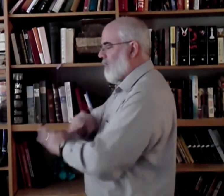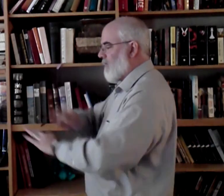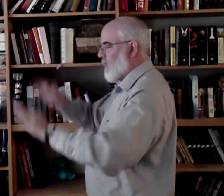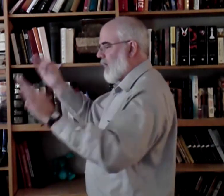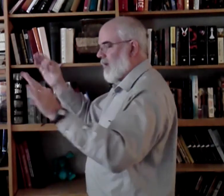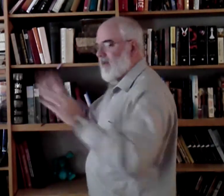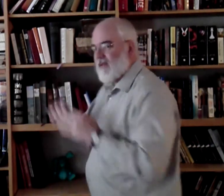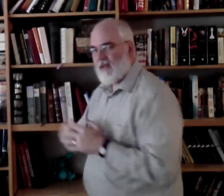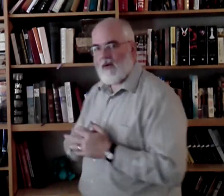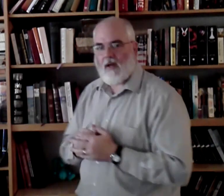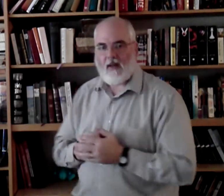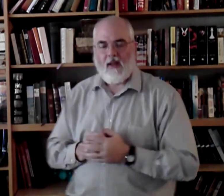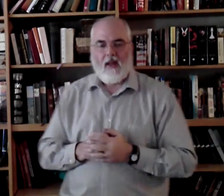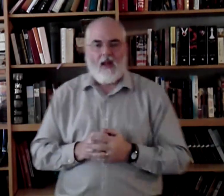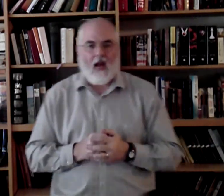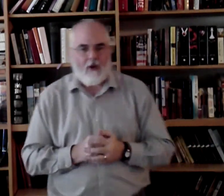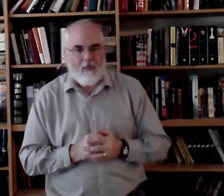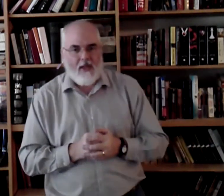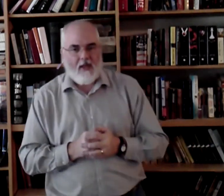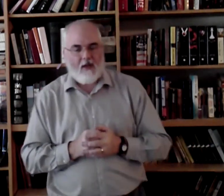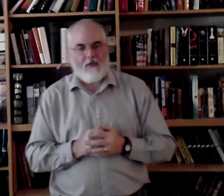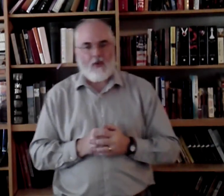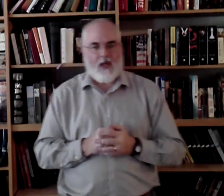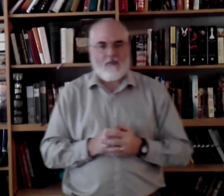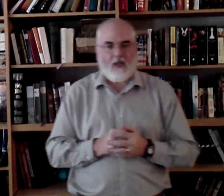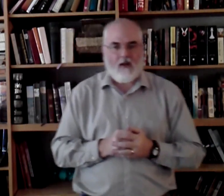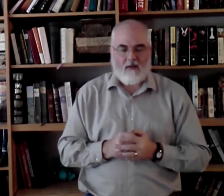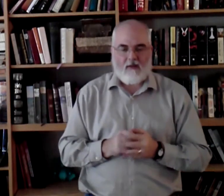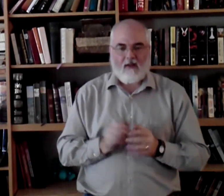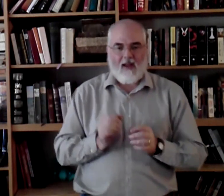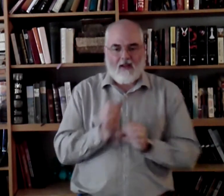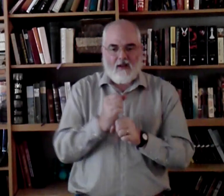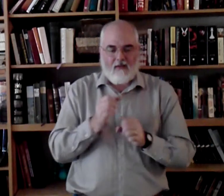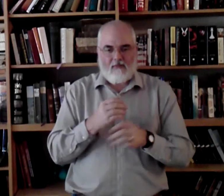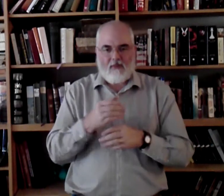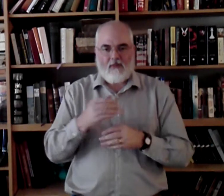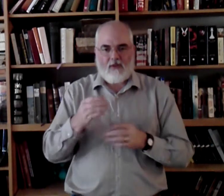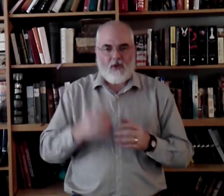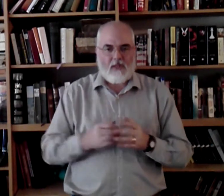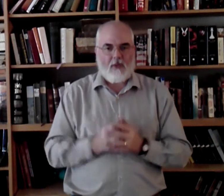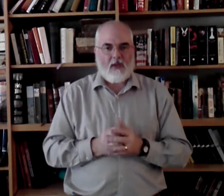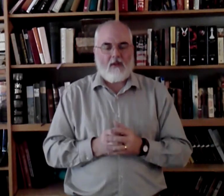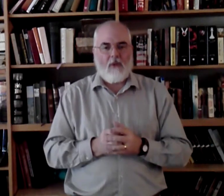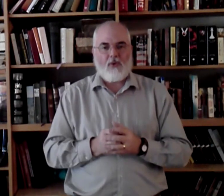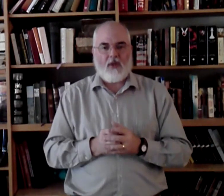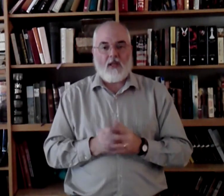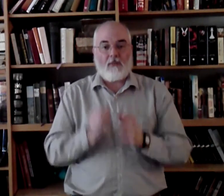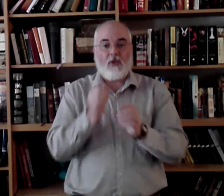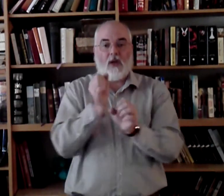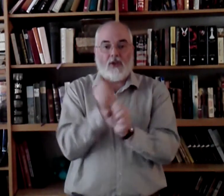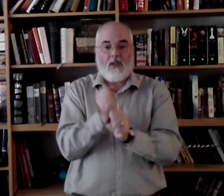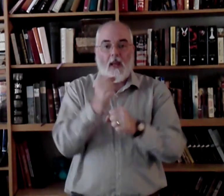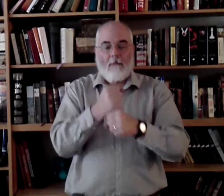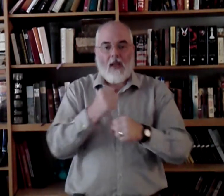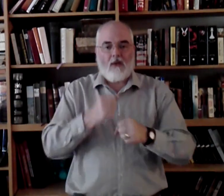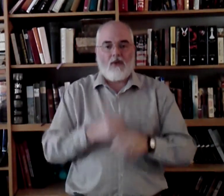Free. All right? I repeated it a few times there so you can see what the motion is. But it's really just, make. Just,